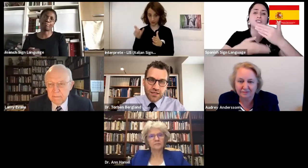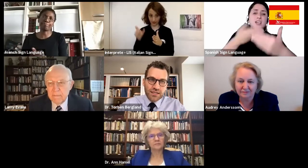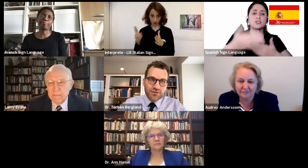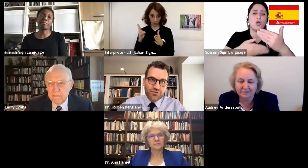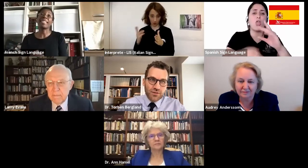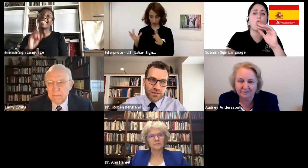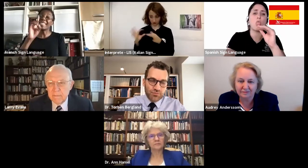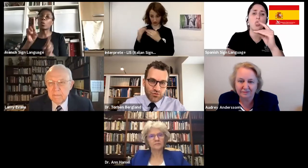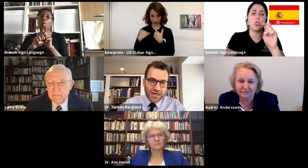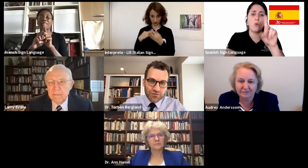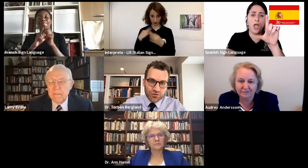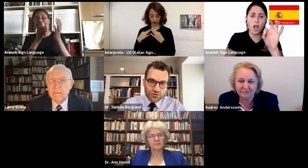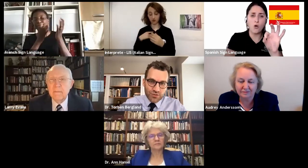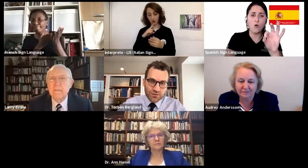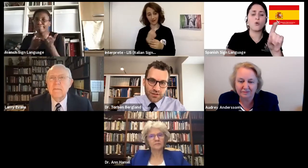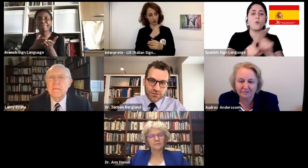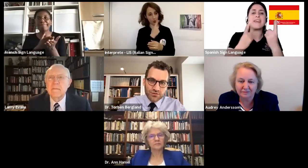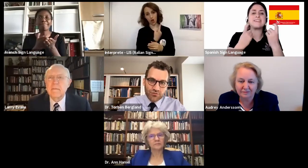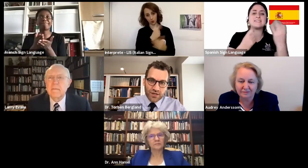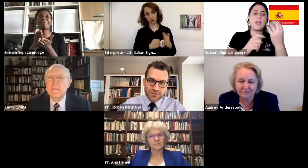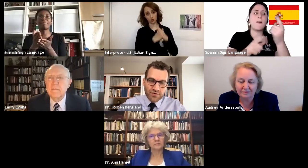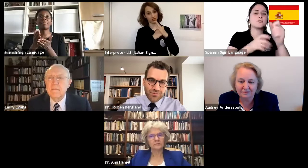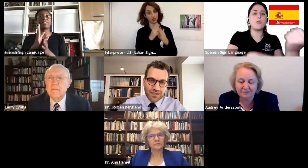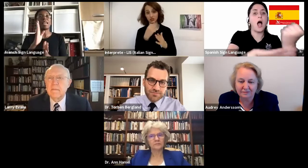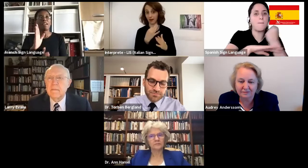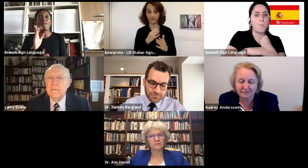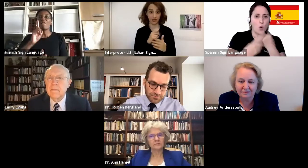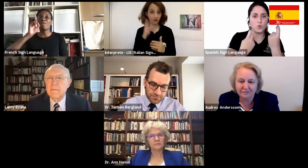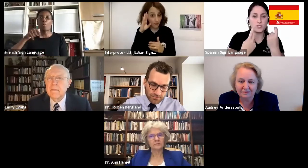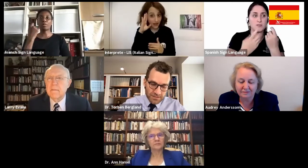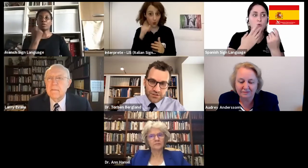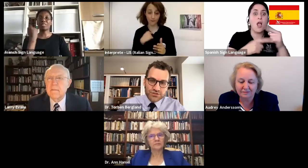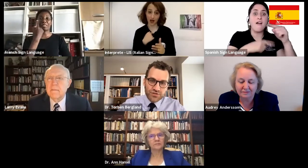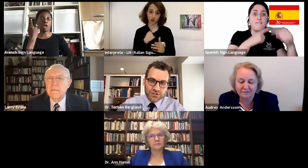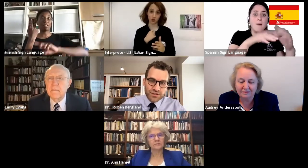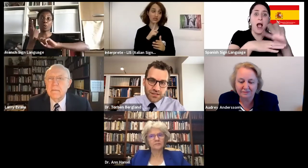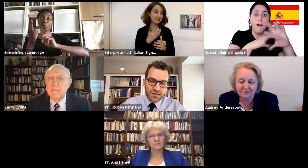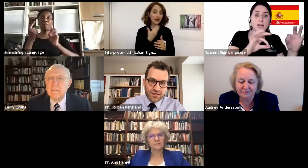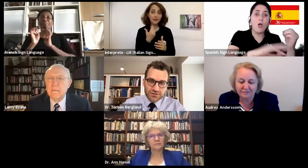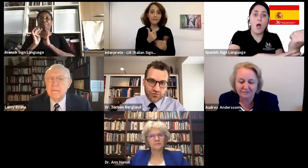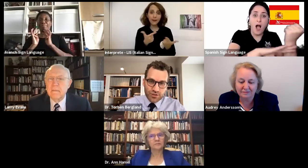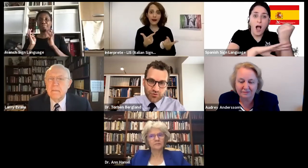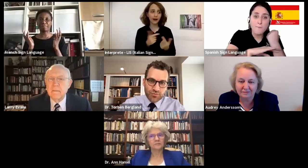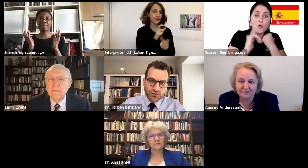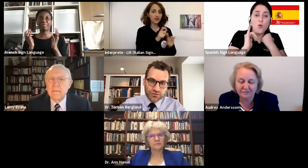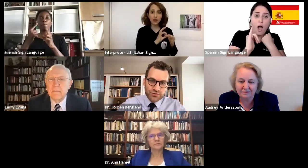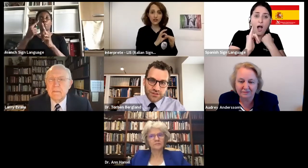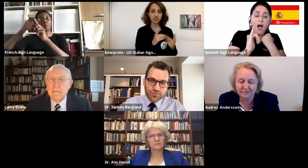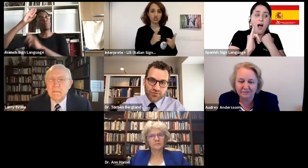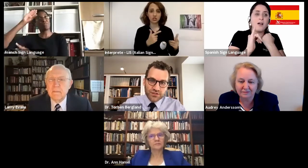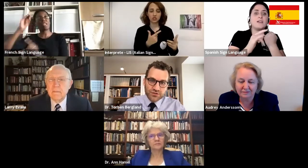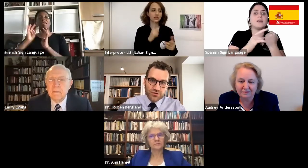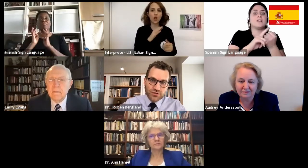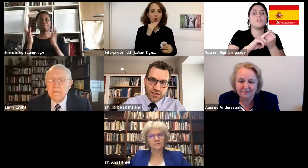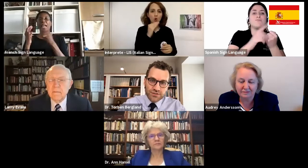the people you have in your surroundings, your friends, family is not sufficient, then it's fully appropriate also to